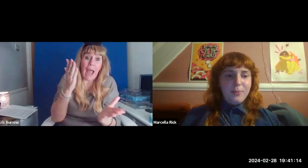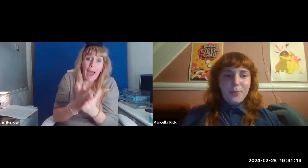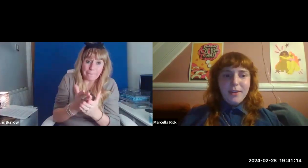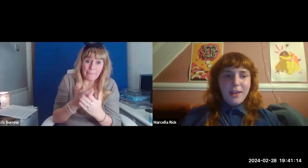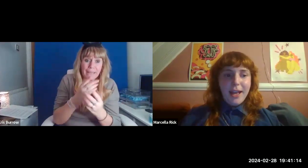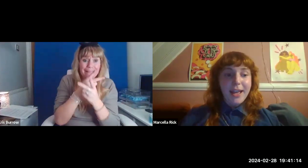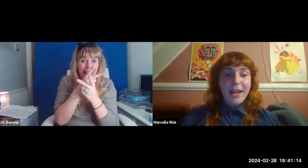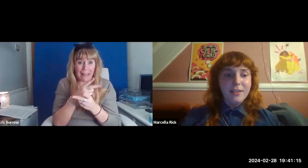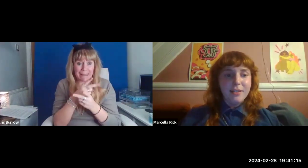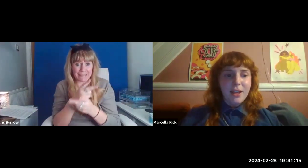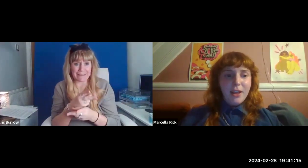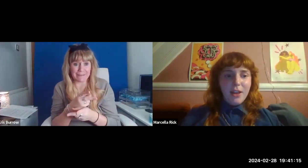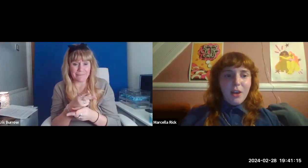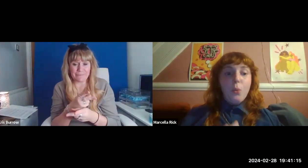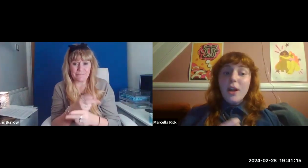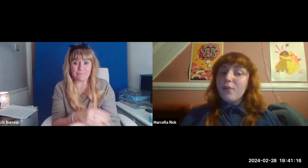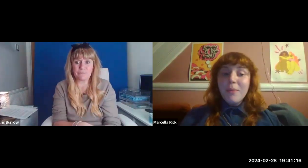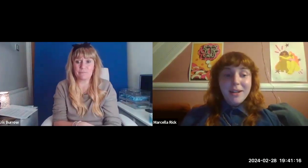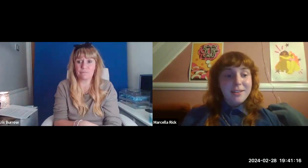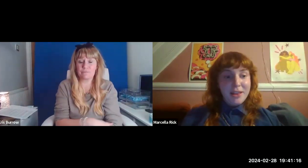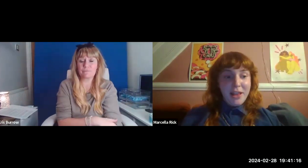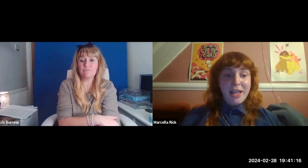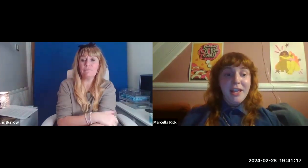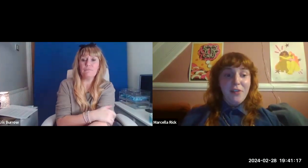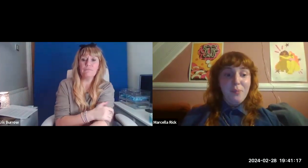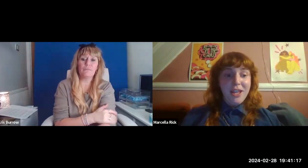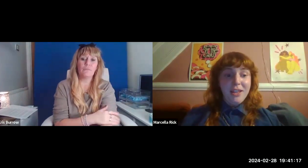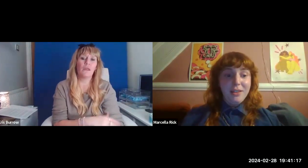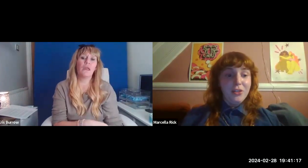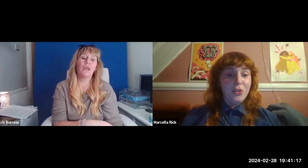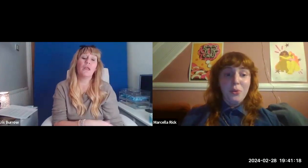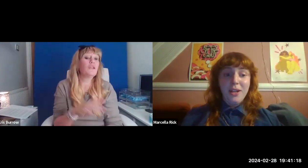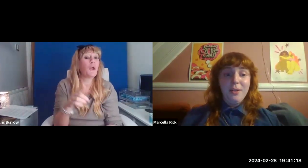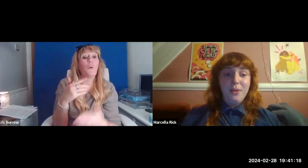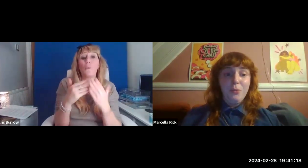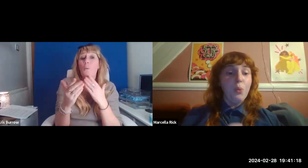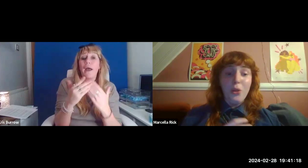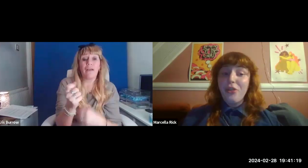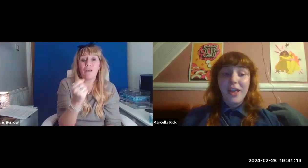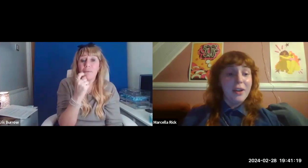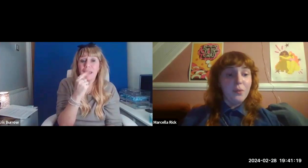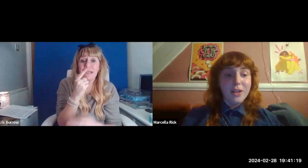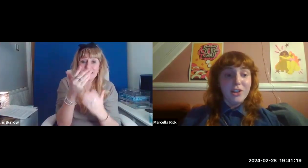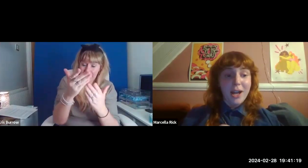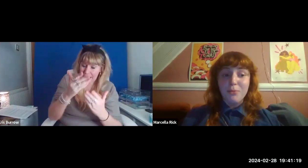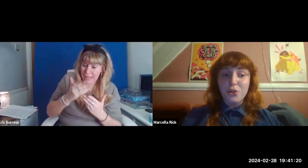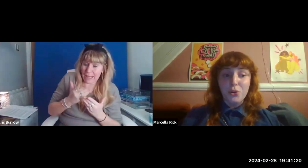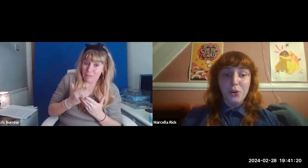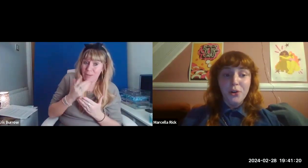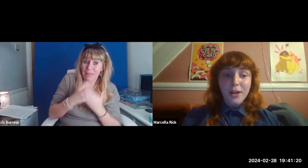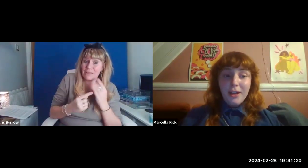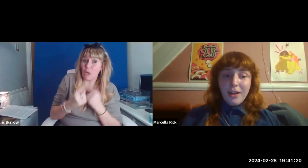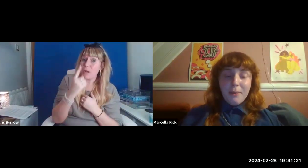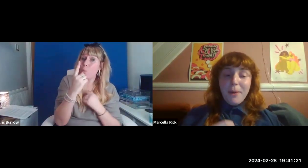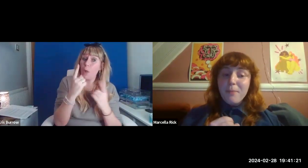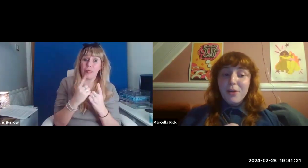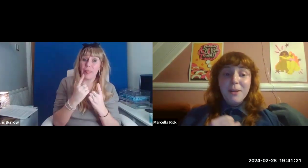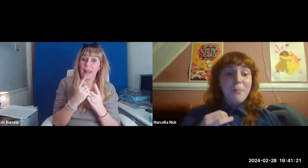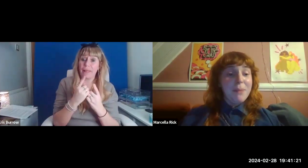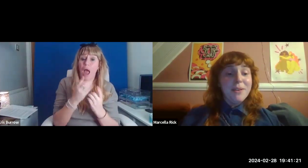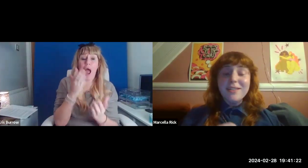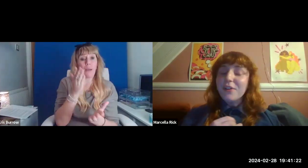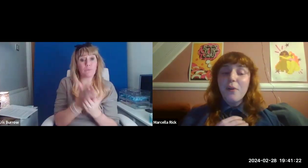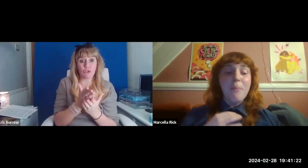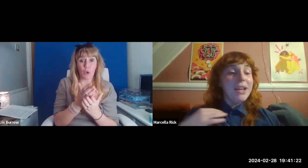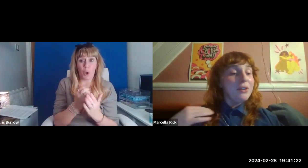So, I guess, whatever medicine they can give me, there's only one thing of which I'm sure. My